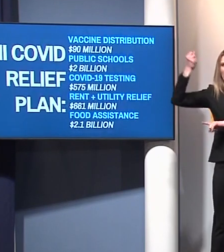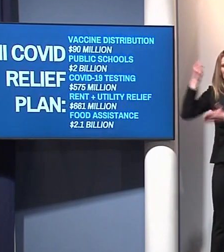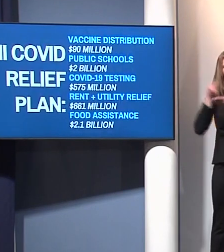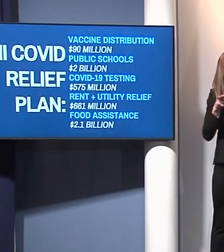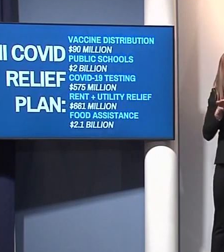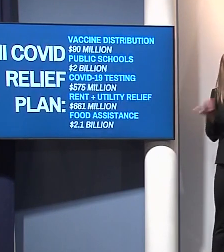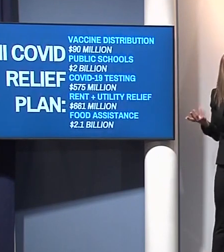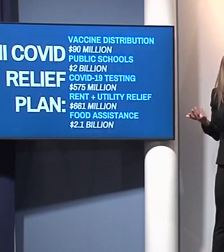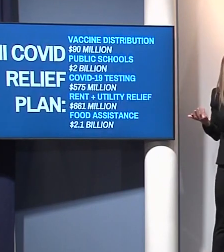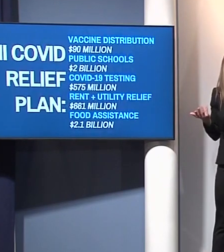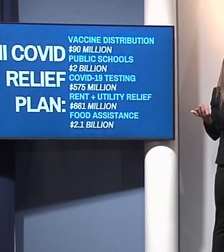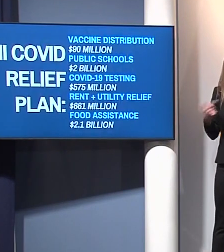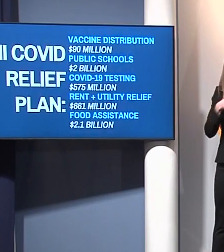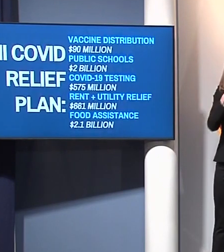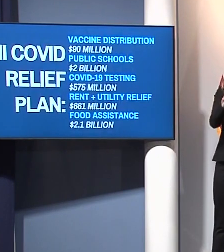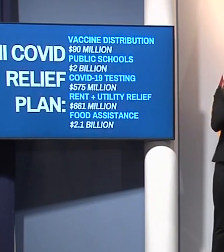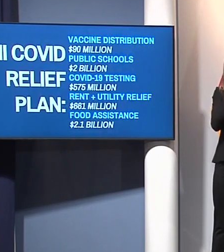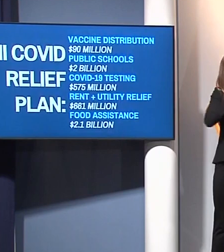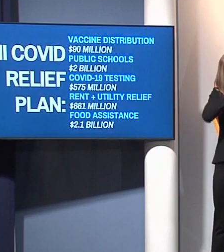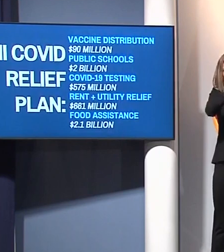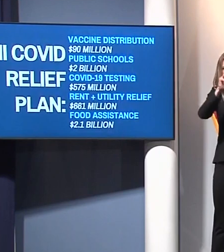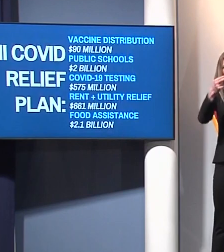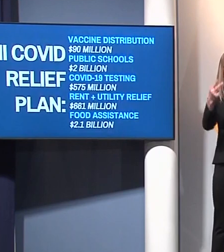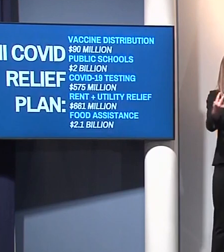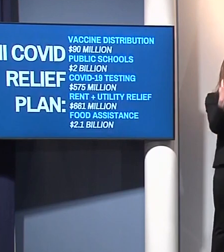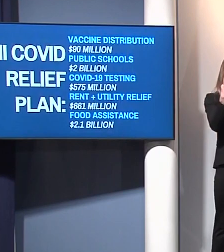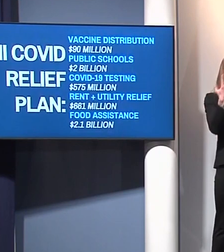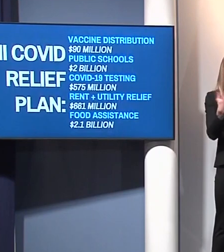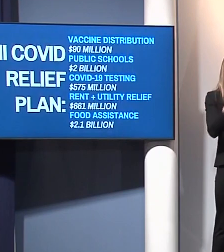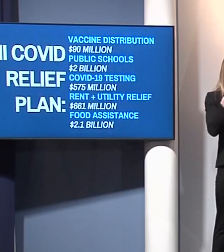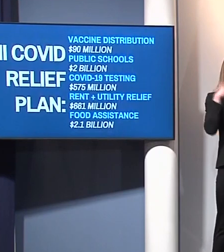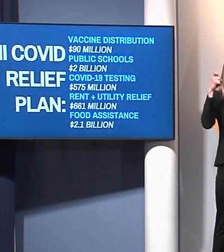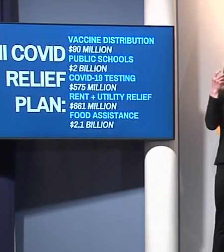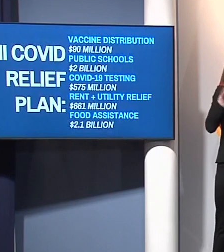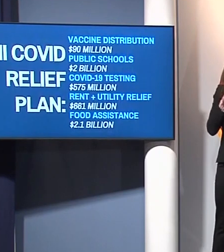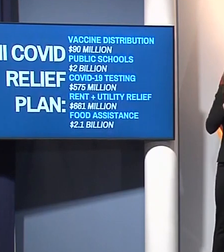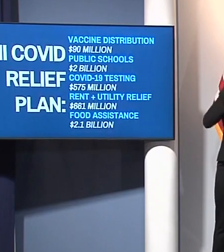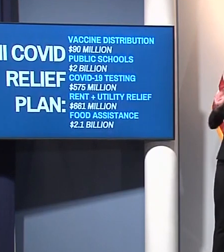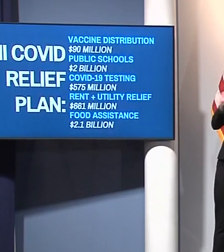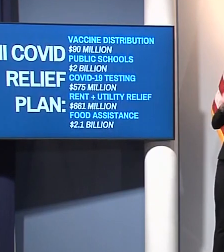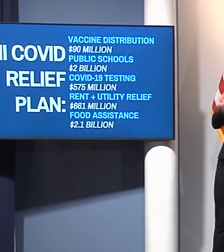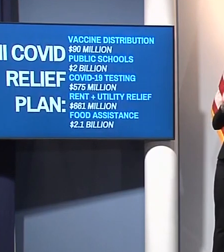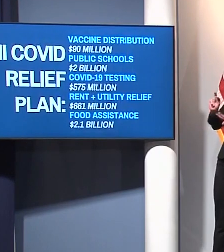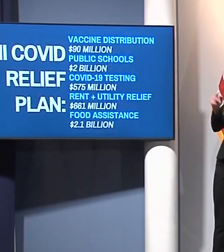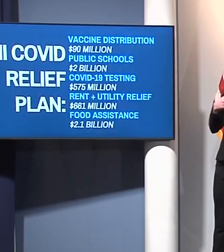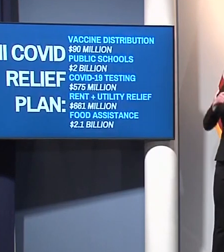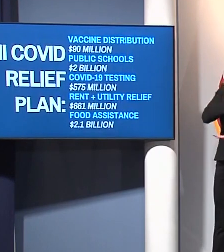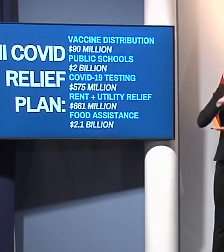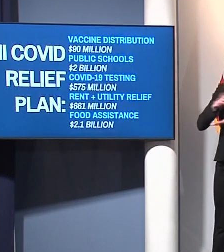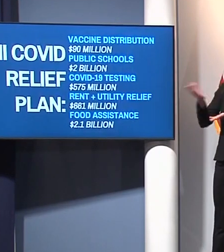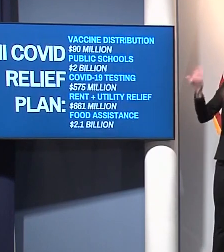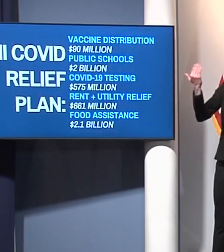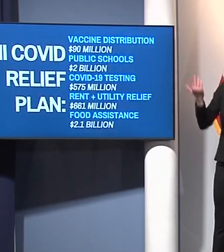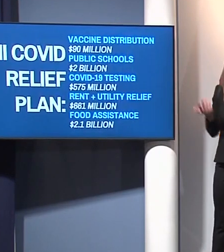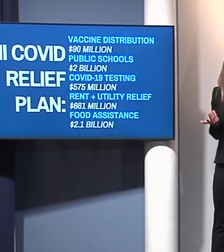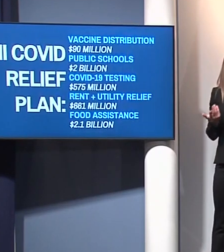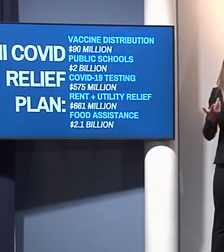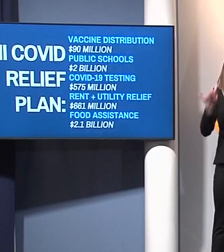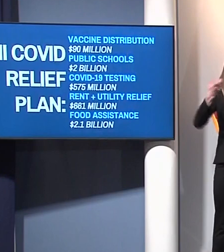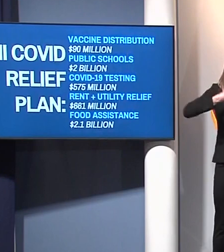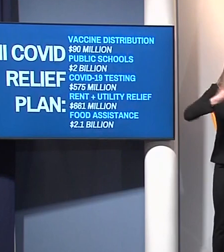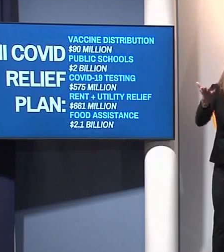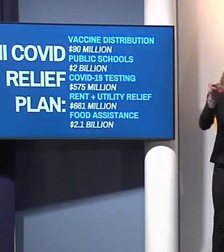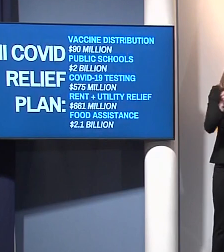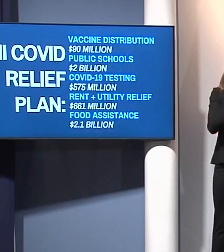relying on us to use these resources that have been given to us and get them to the people and the businesses